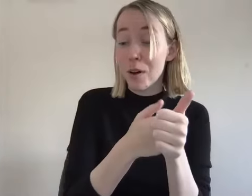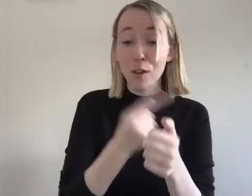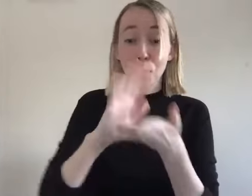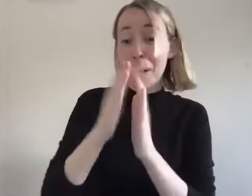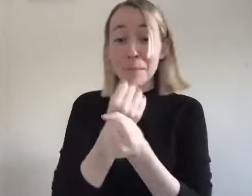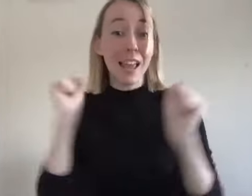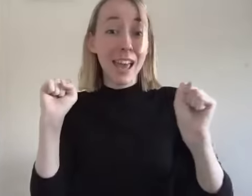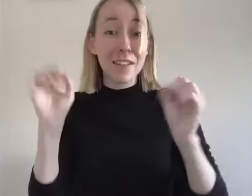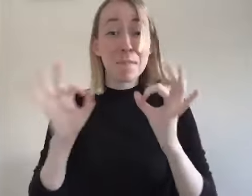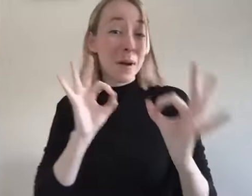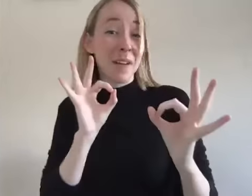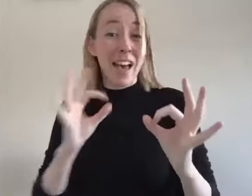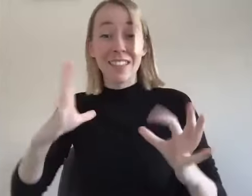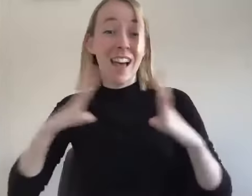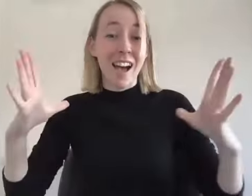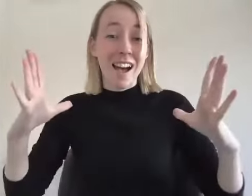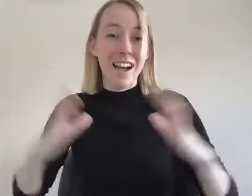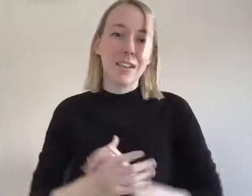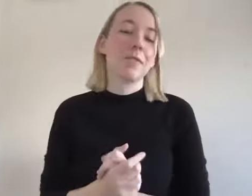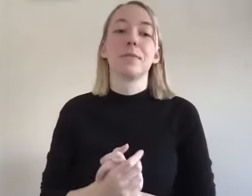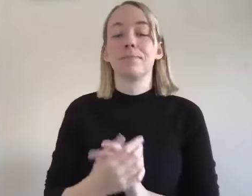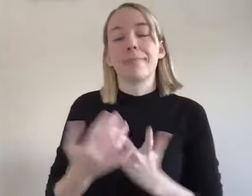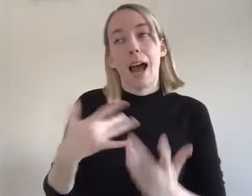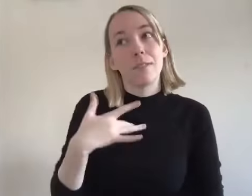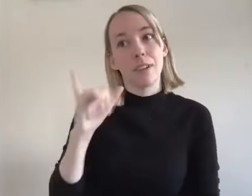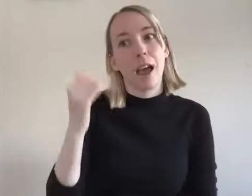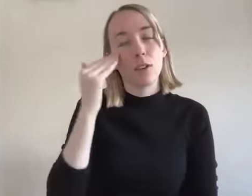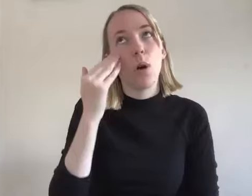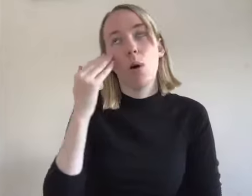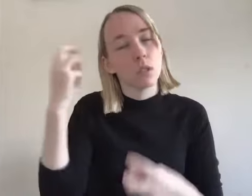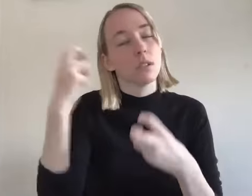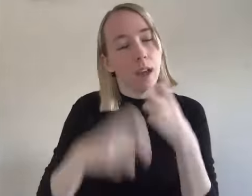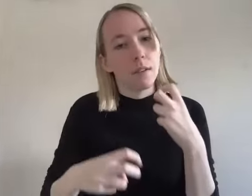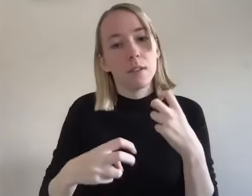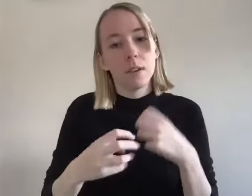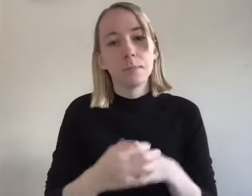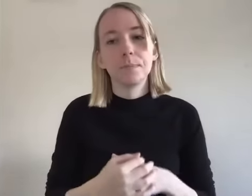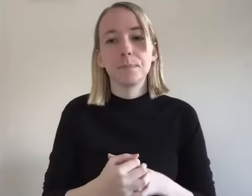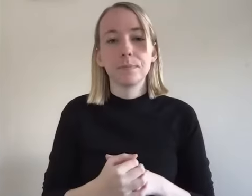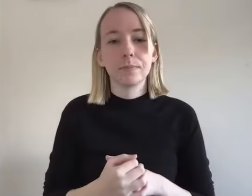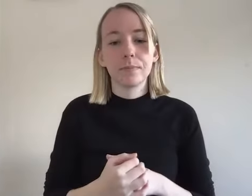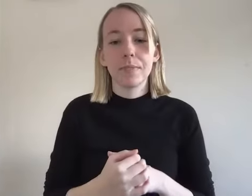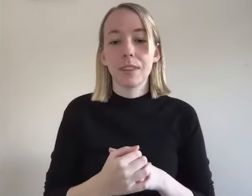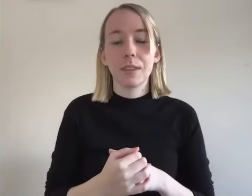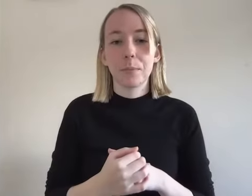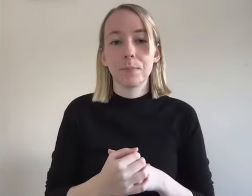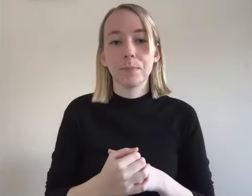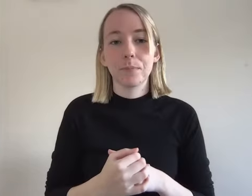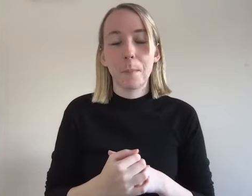all these rules and you're saved it's like like i i feel you like i've been there i know it's really hard and um and this is what i